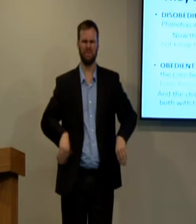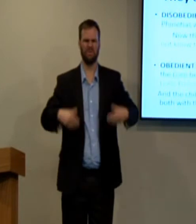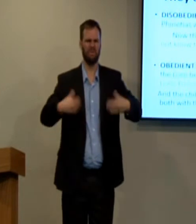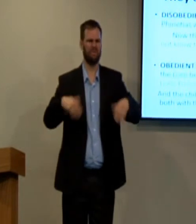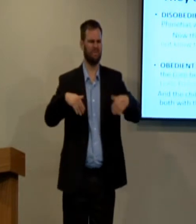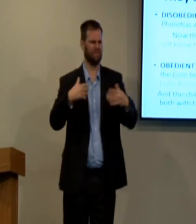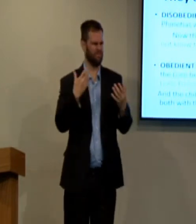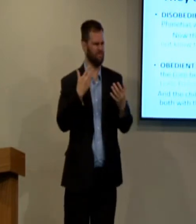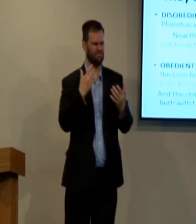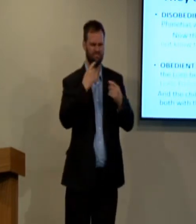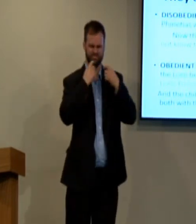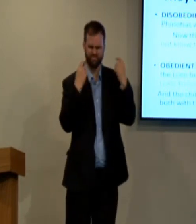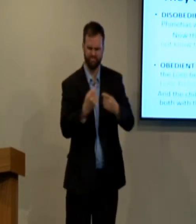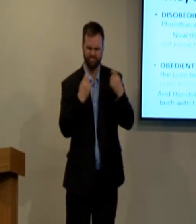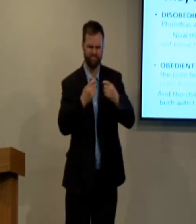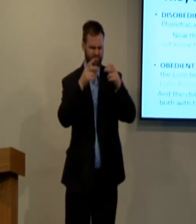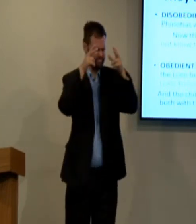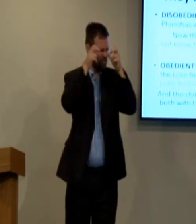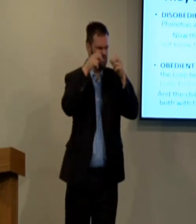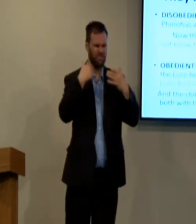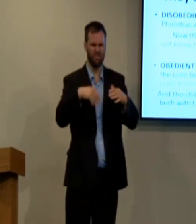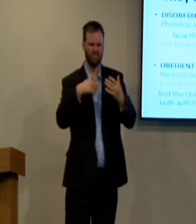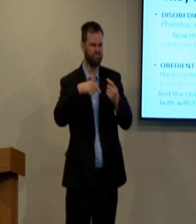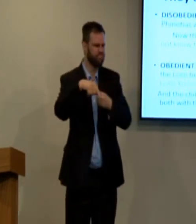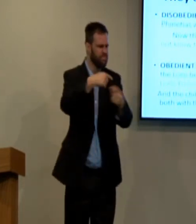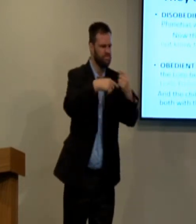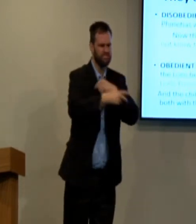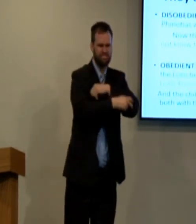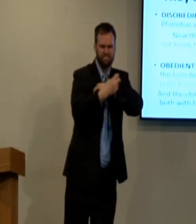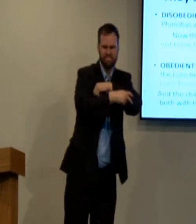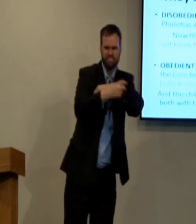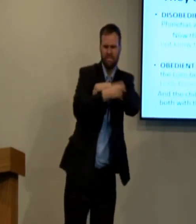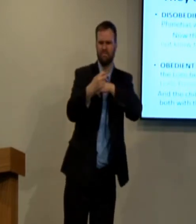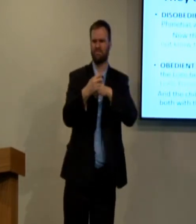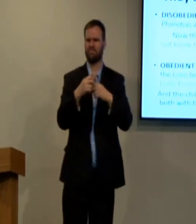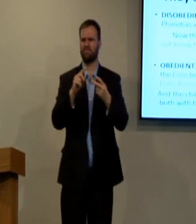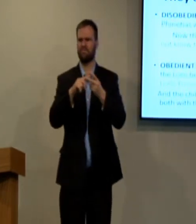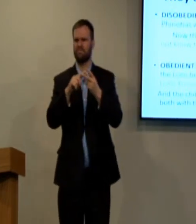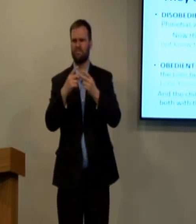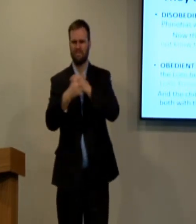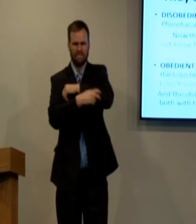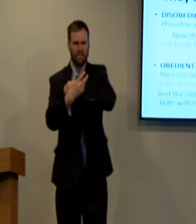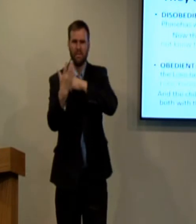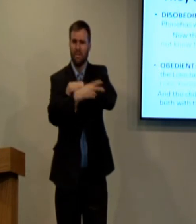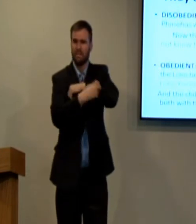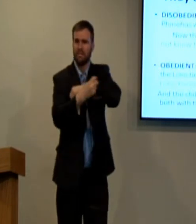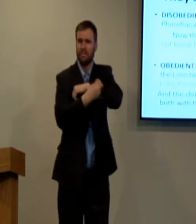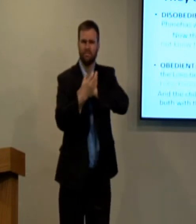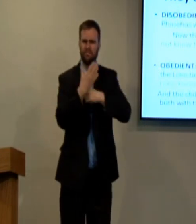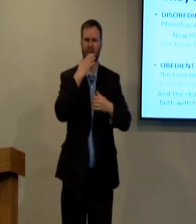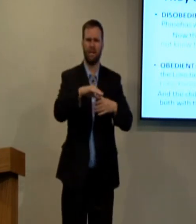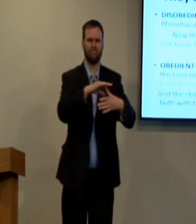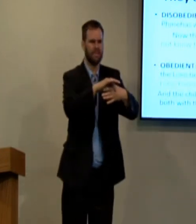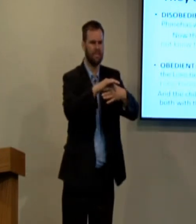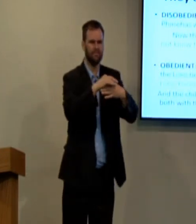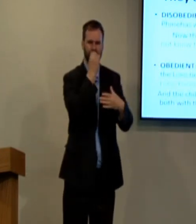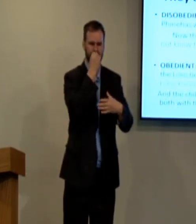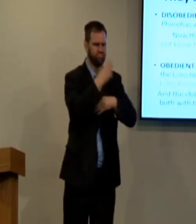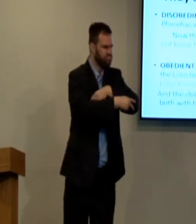Now Eli's sons were wicked men. They were involved in horrible sin. They were stealing from God. They were